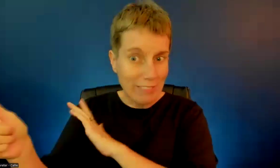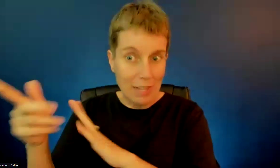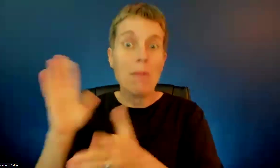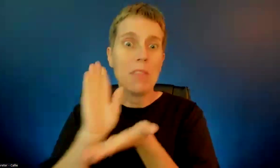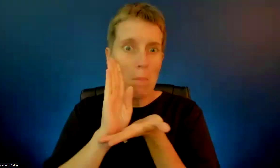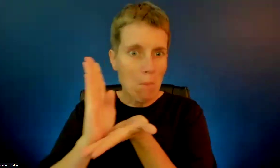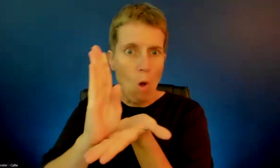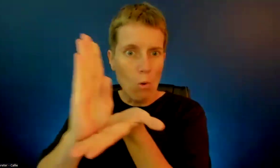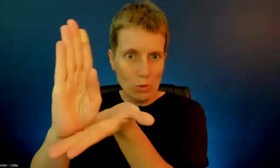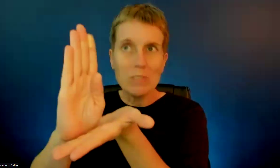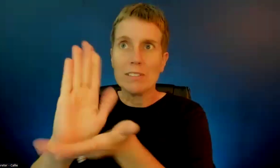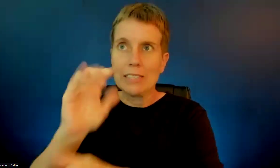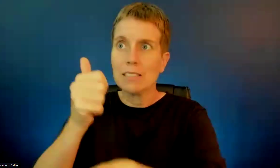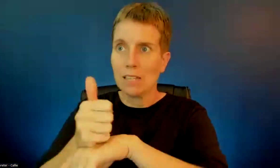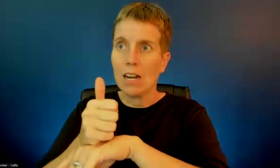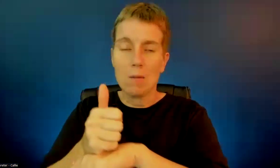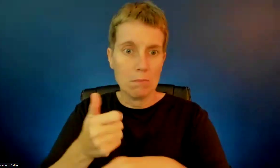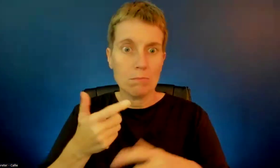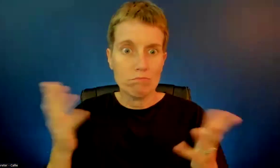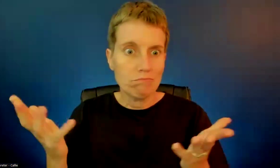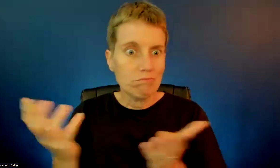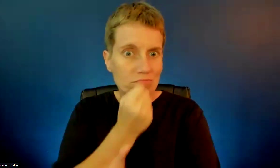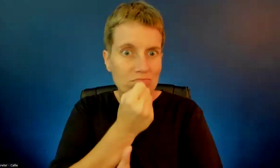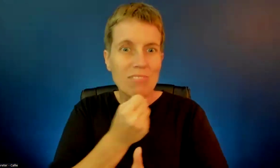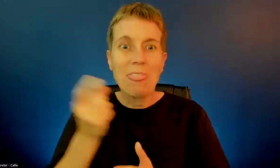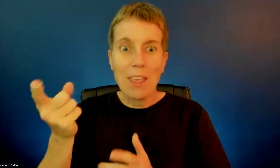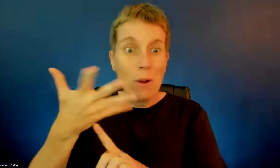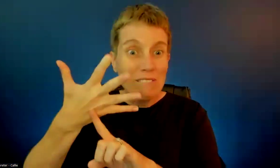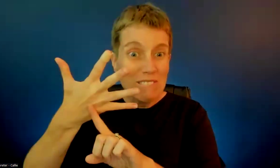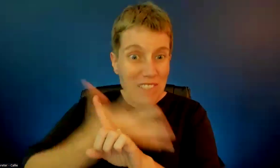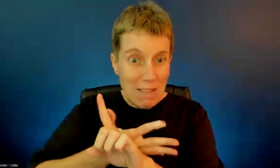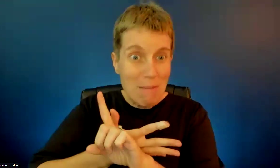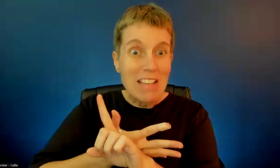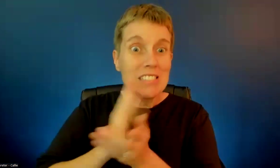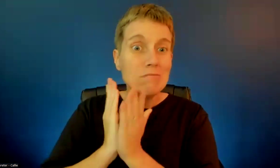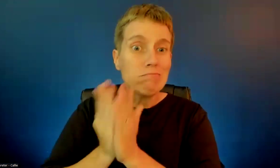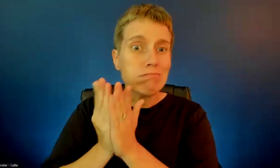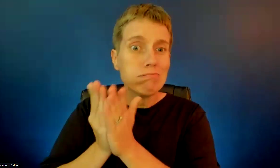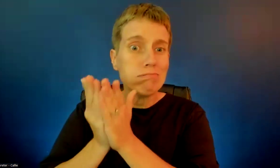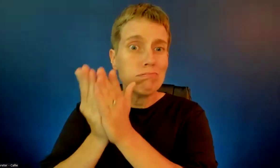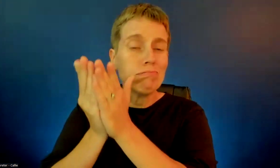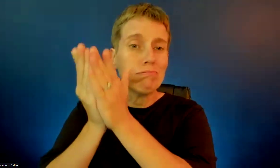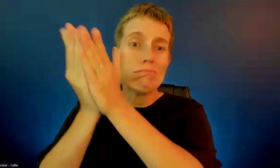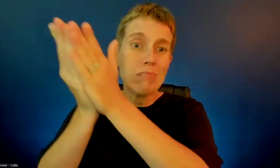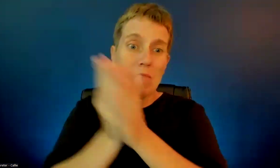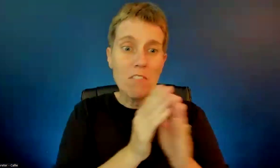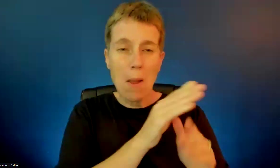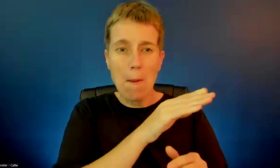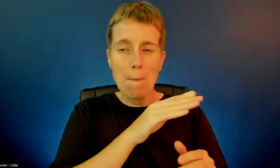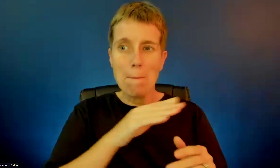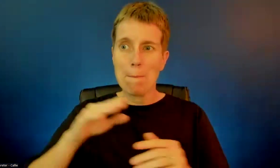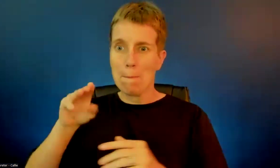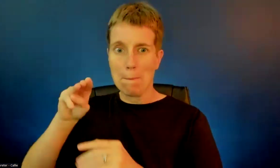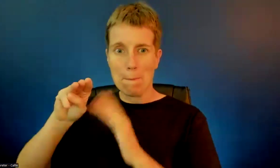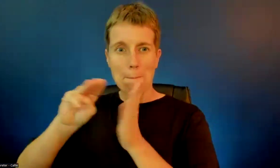And they were doing a five-month excursion from Miami to Maine